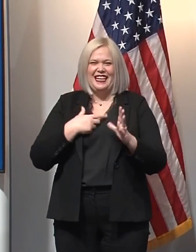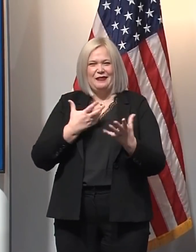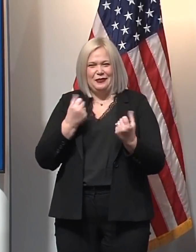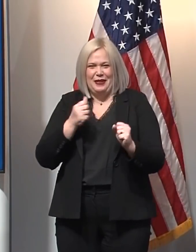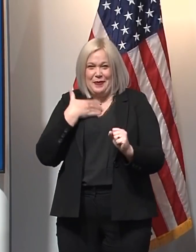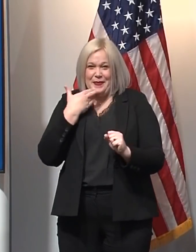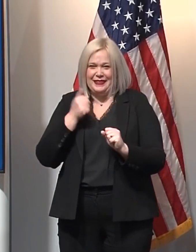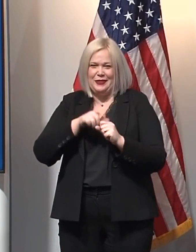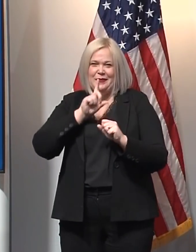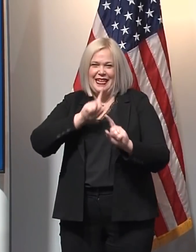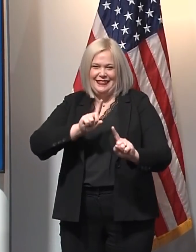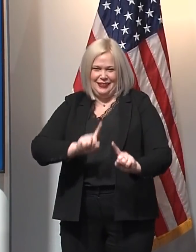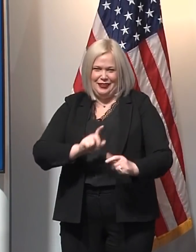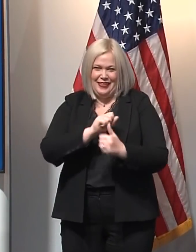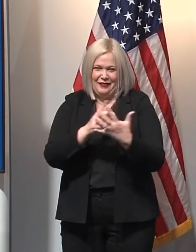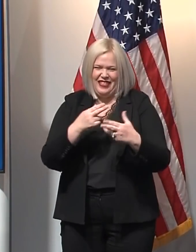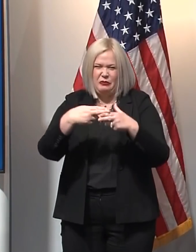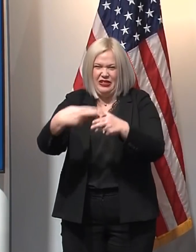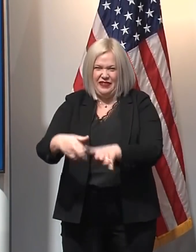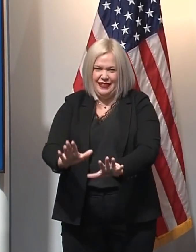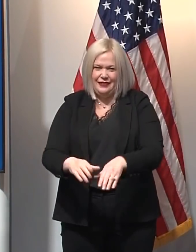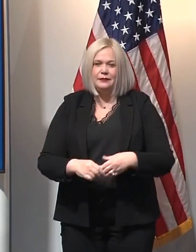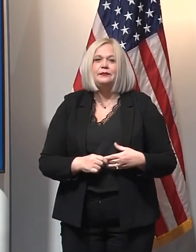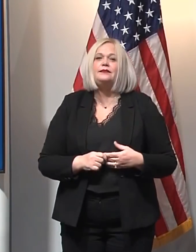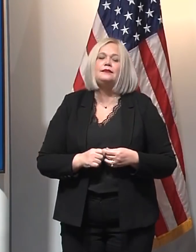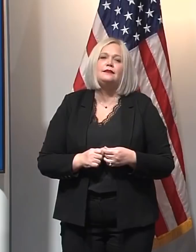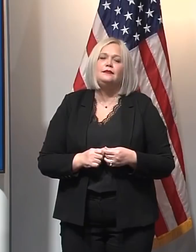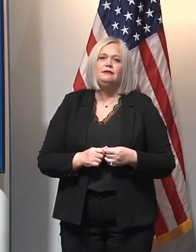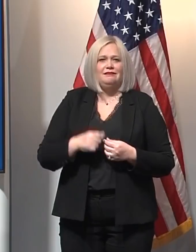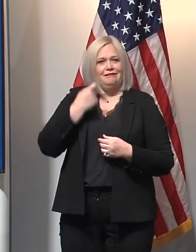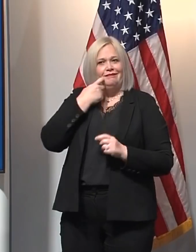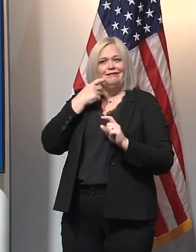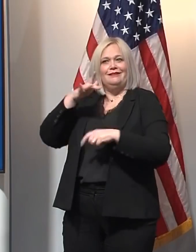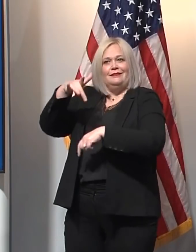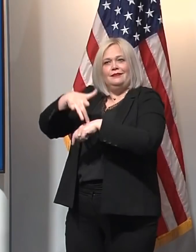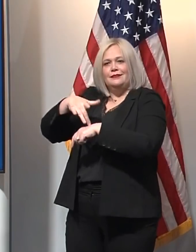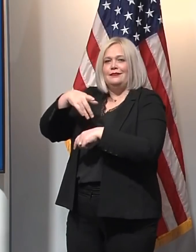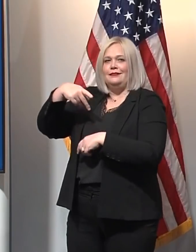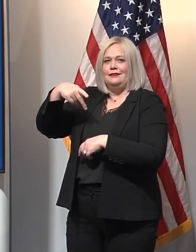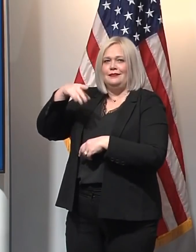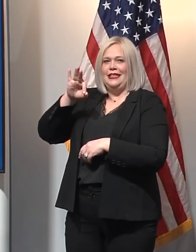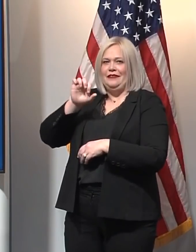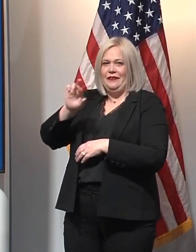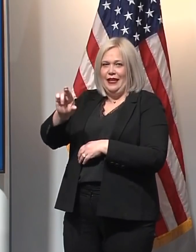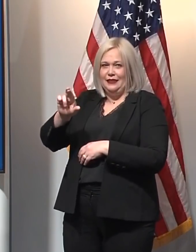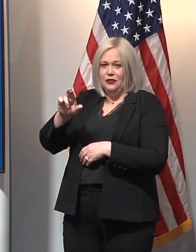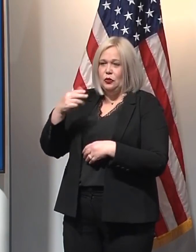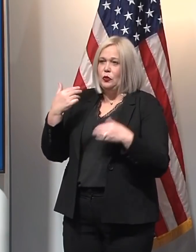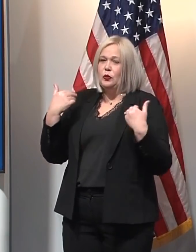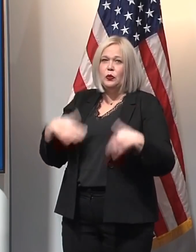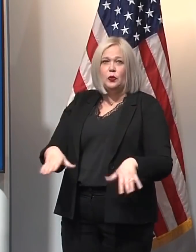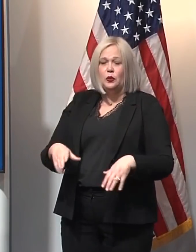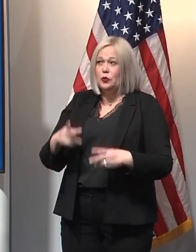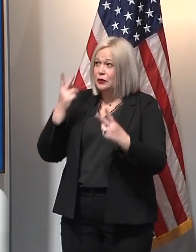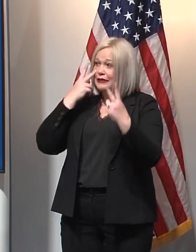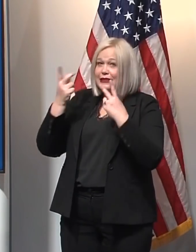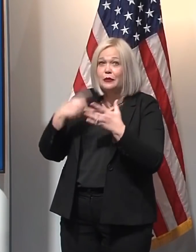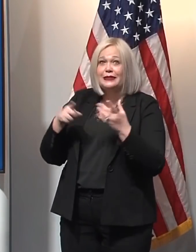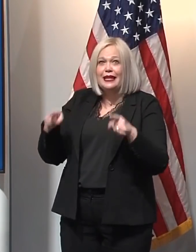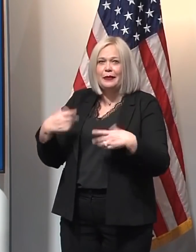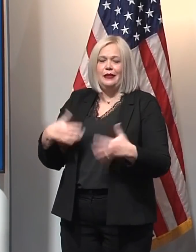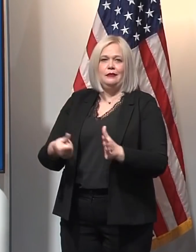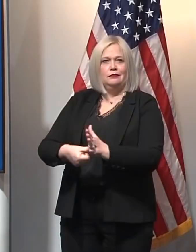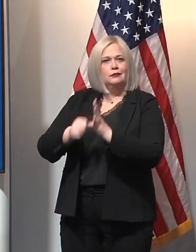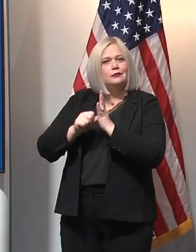to answer them all briefly. So I was just at Pfizer. It was a great opportunity to see what is happening